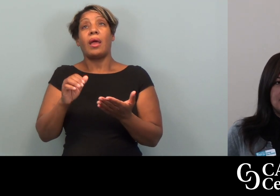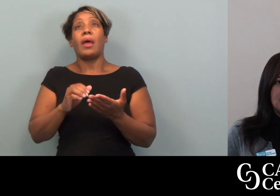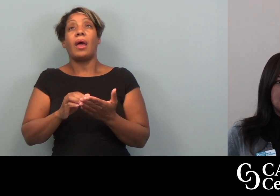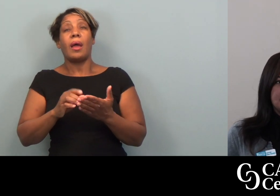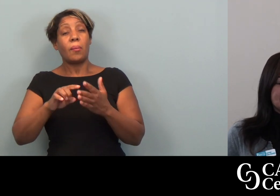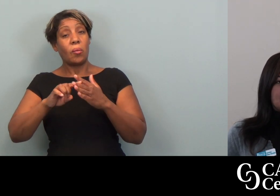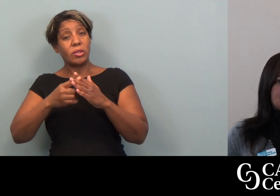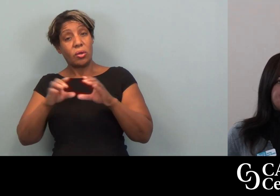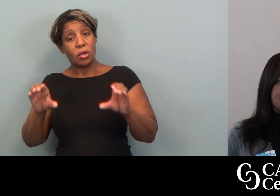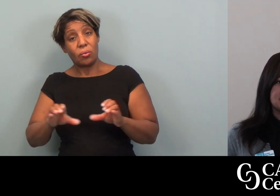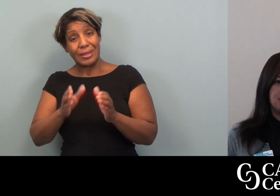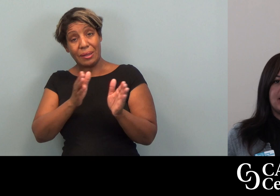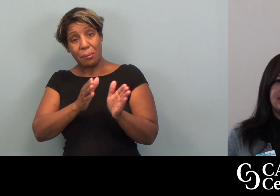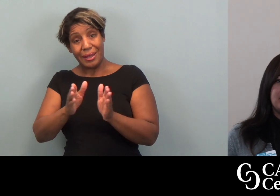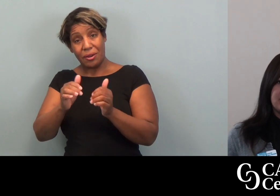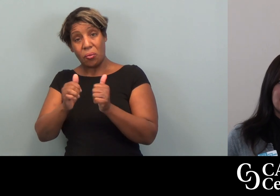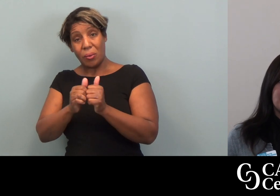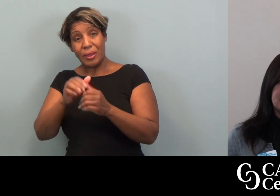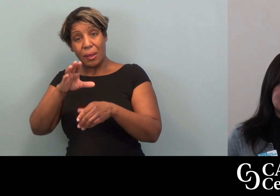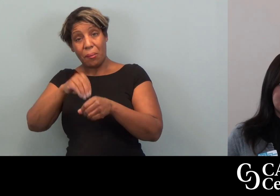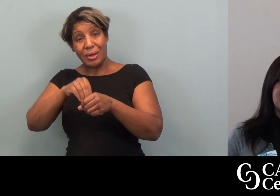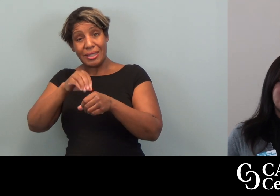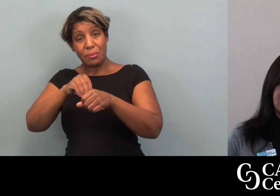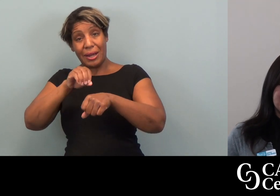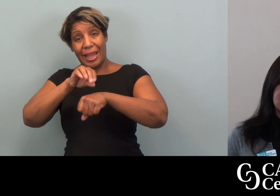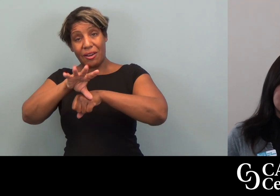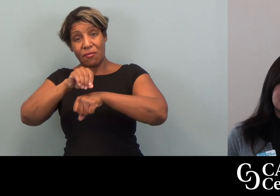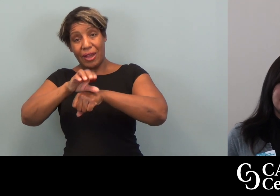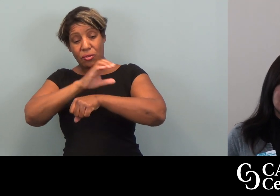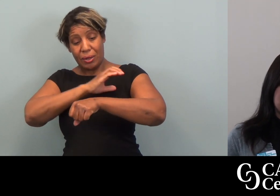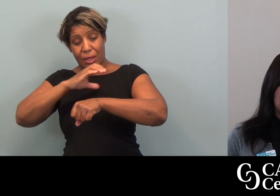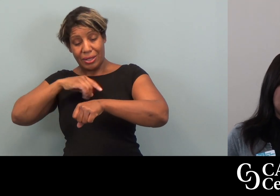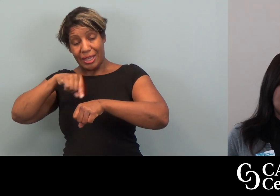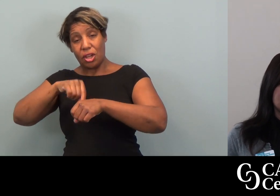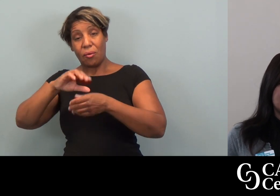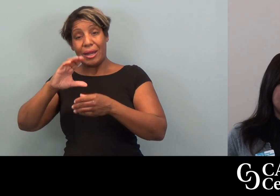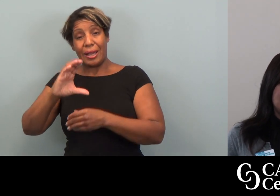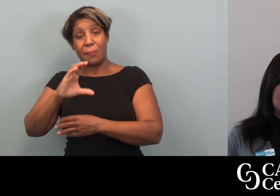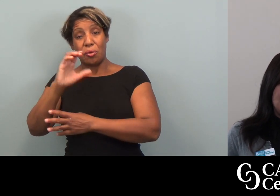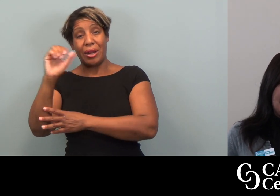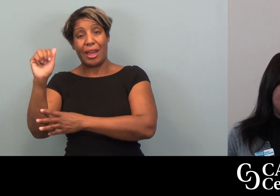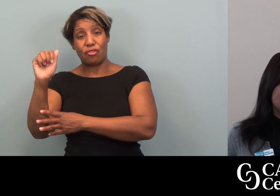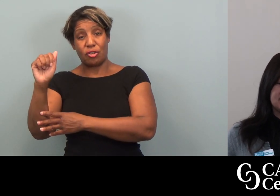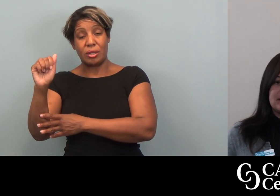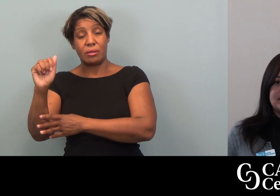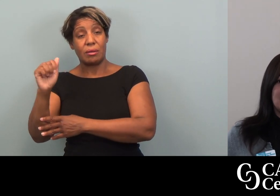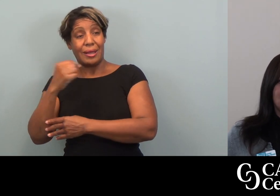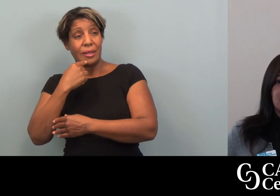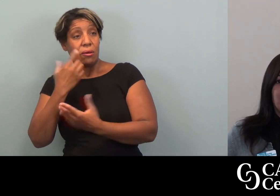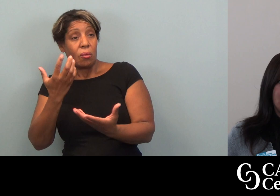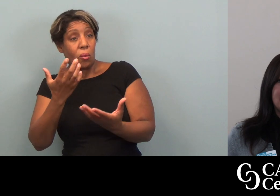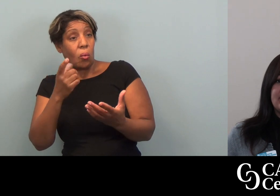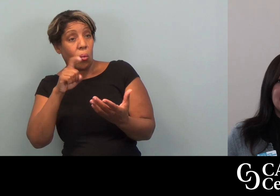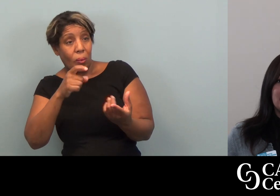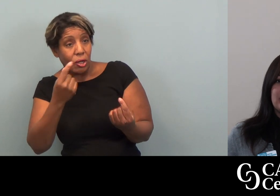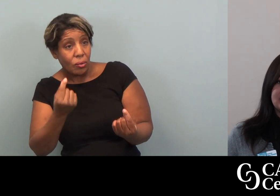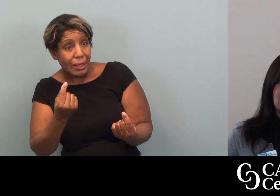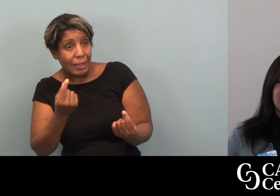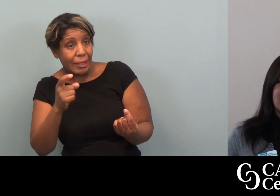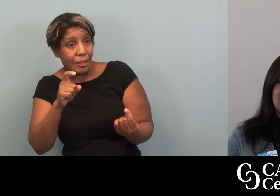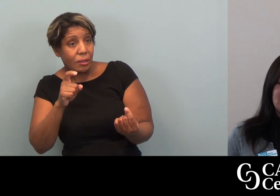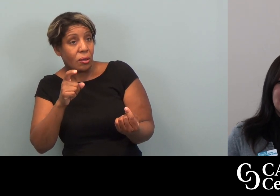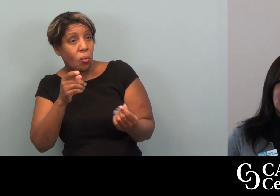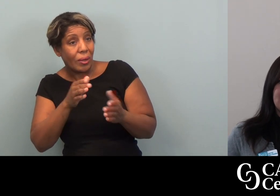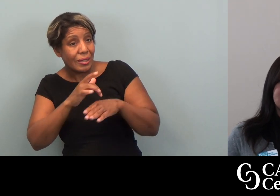So we started doing some planning with our participant advisory council here at Community Action, and just started saying, like, what do you need?